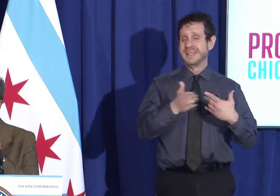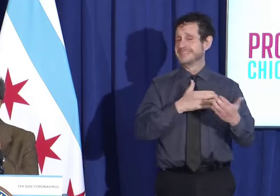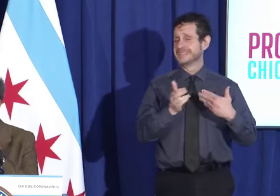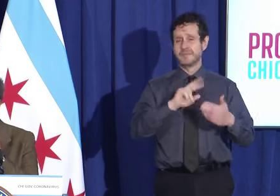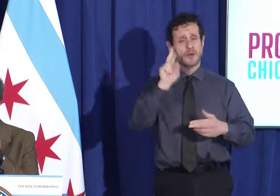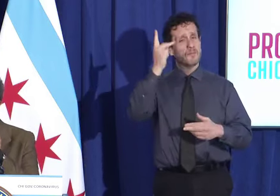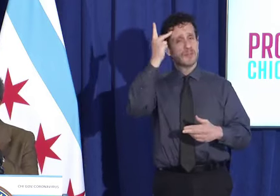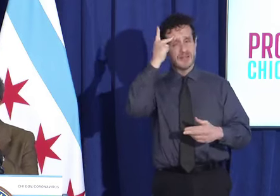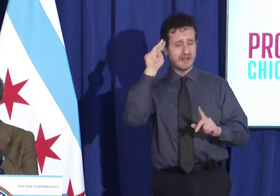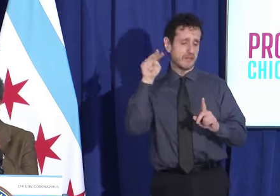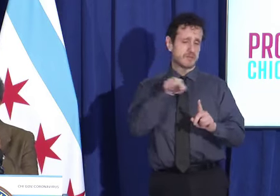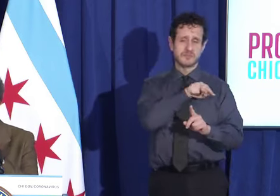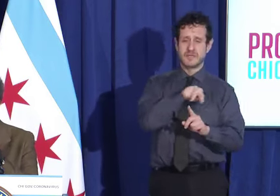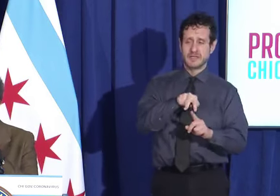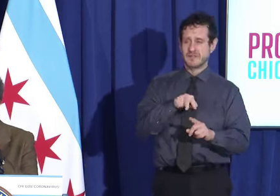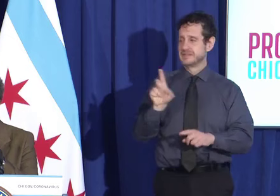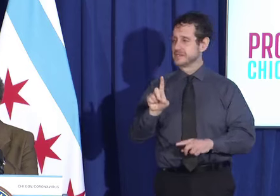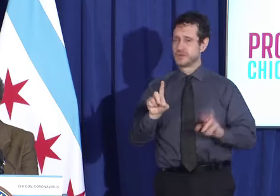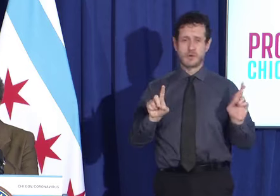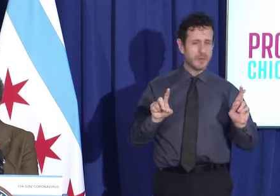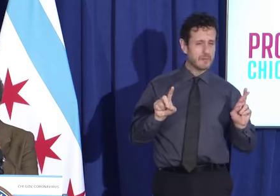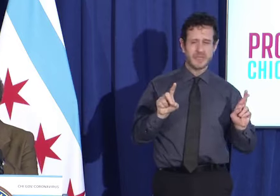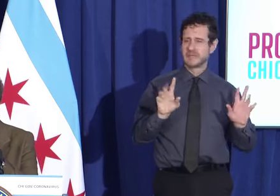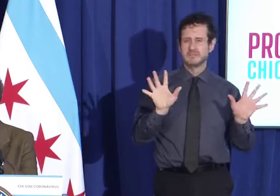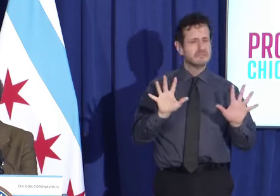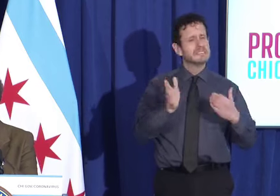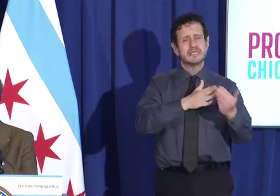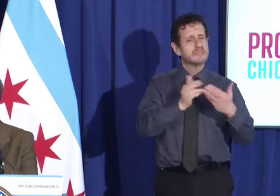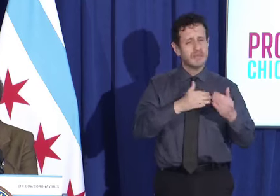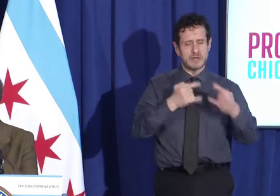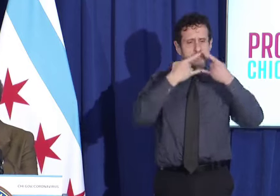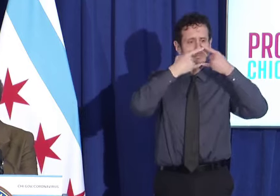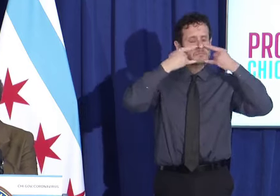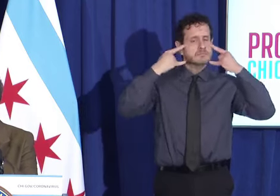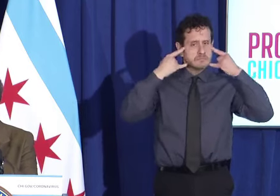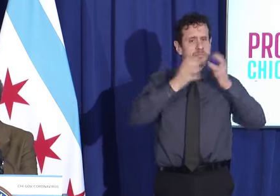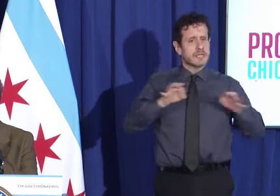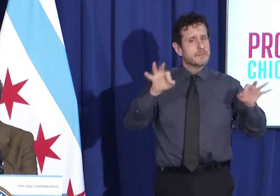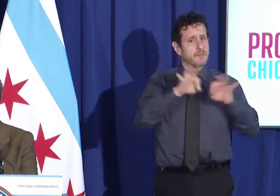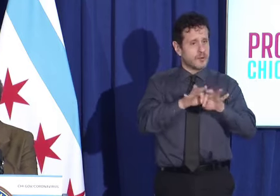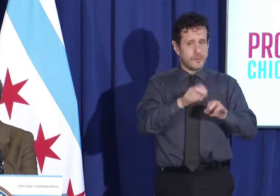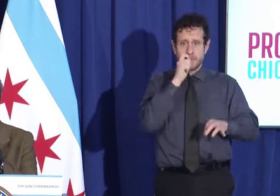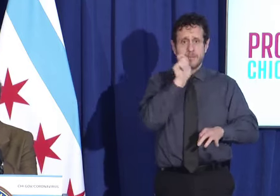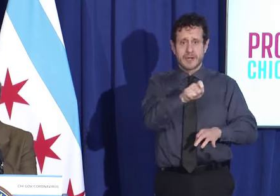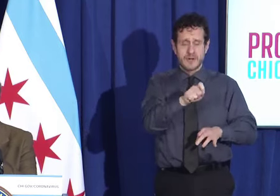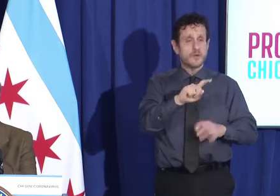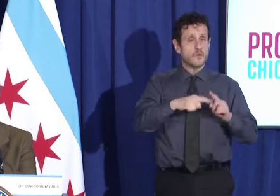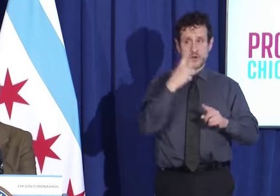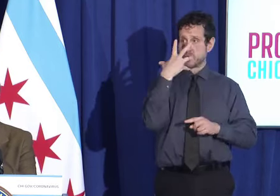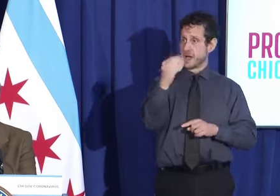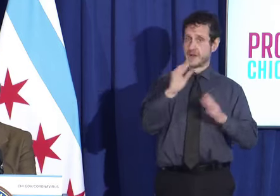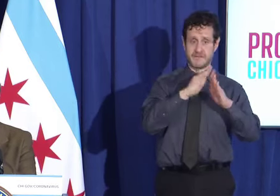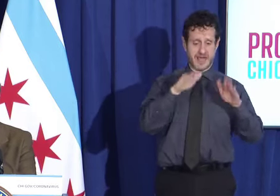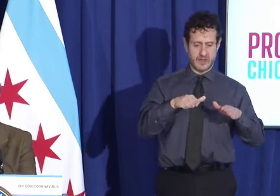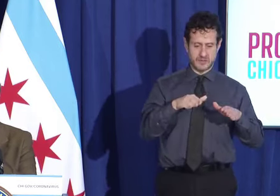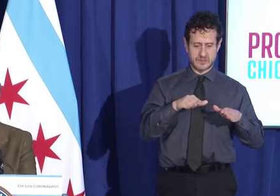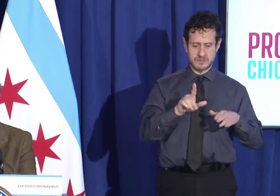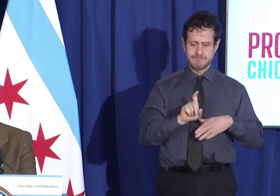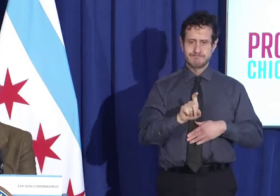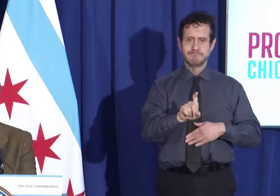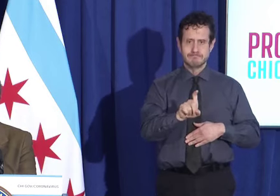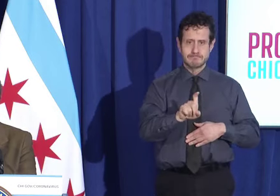Wear a face covering. Whenever you go out, whenever you leave your home, take that necessary step.